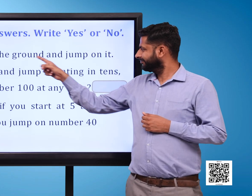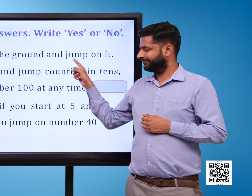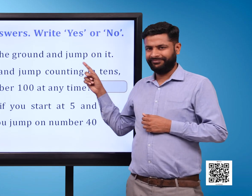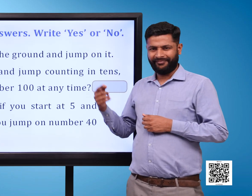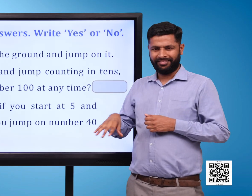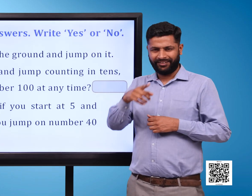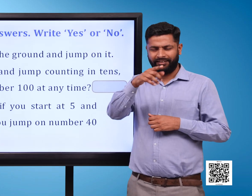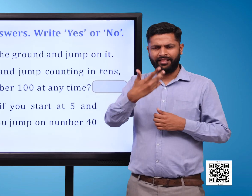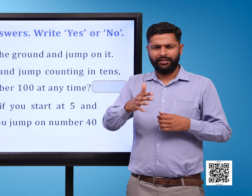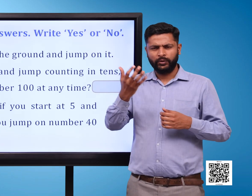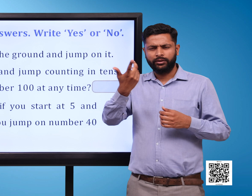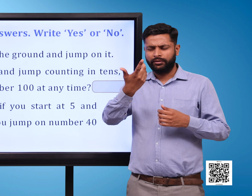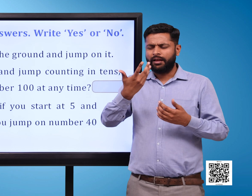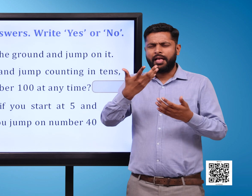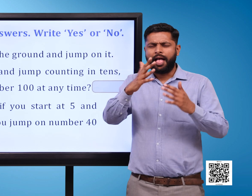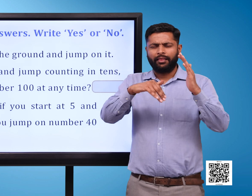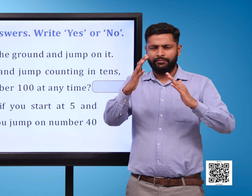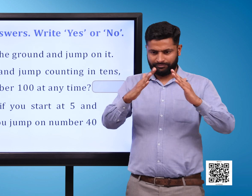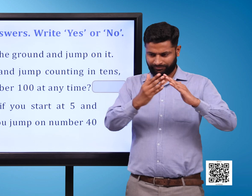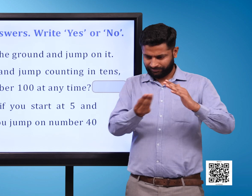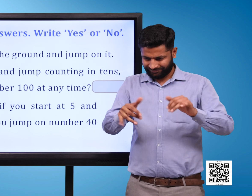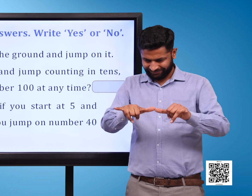Make a number line on the ground Make jump on it